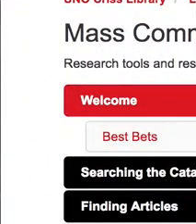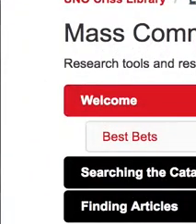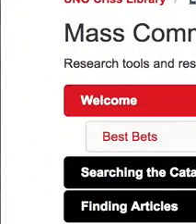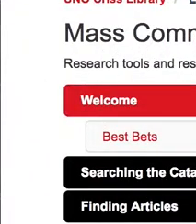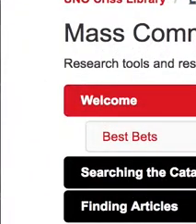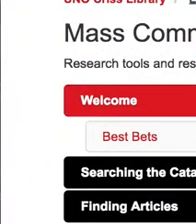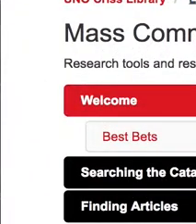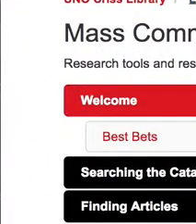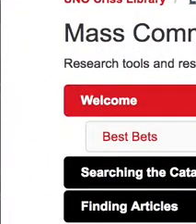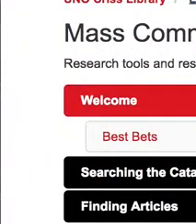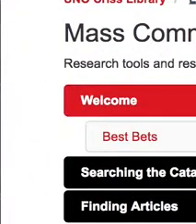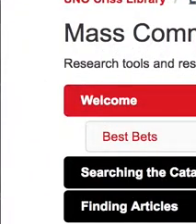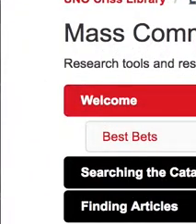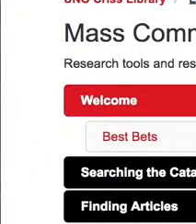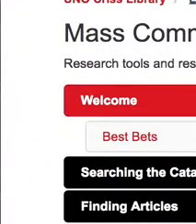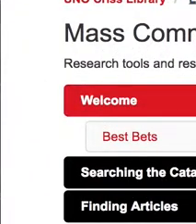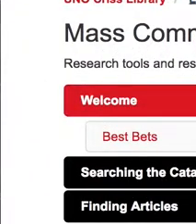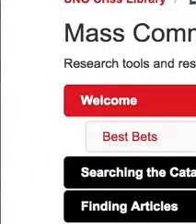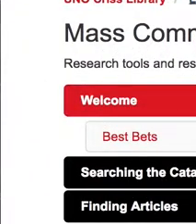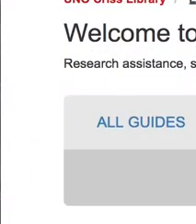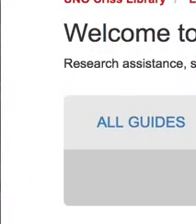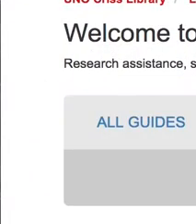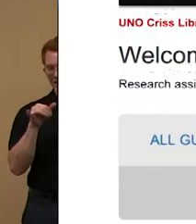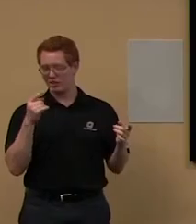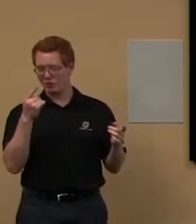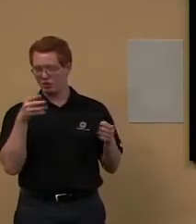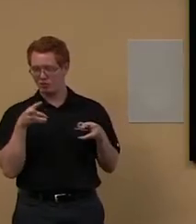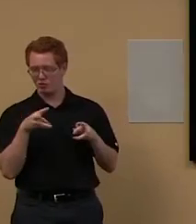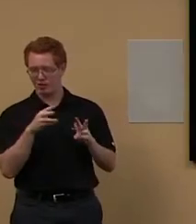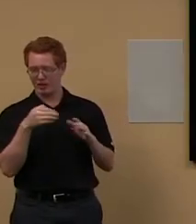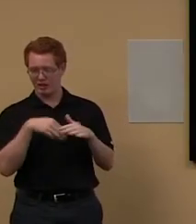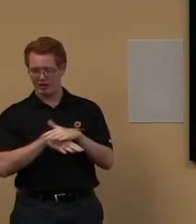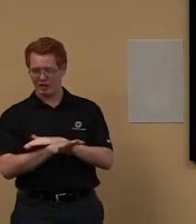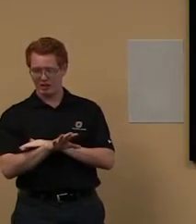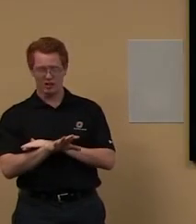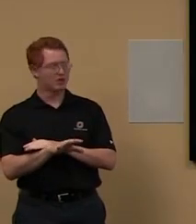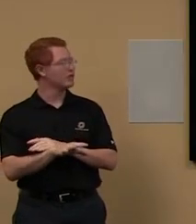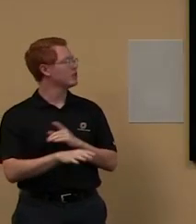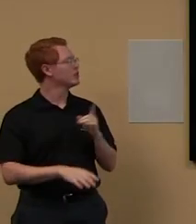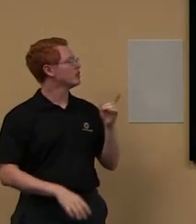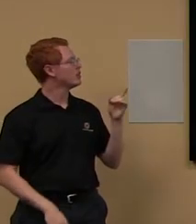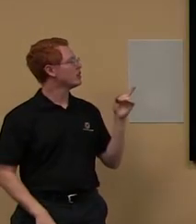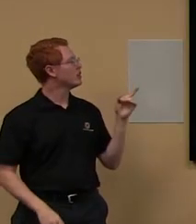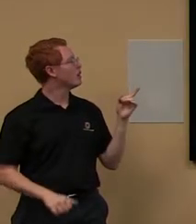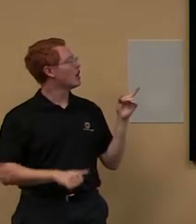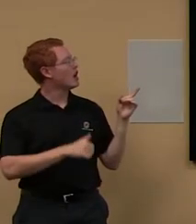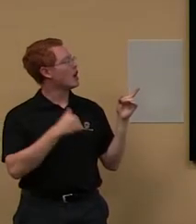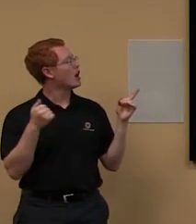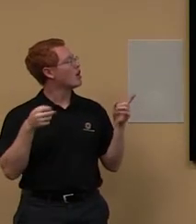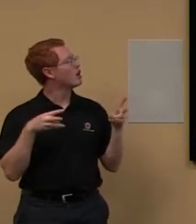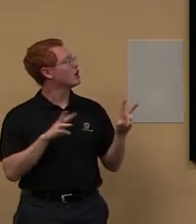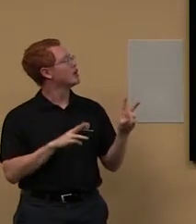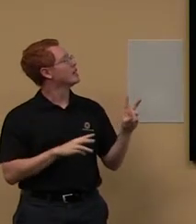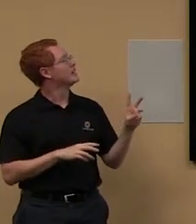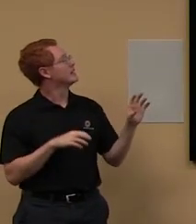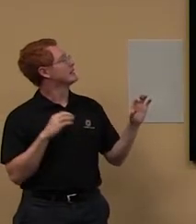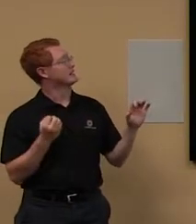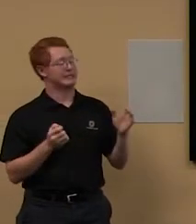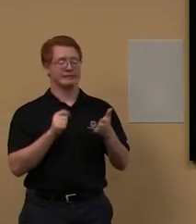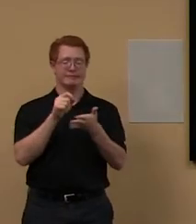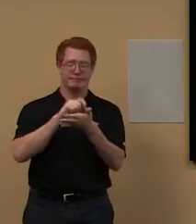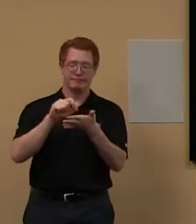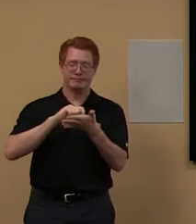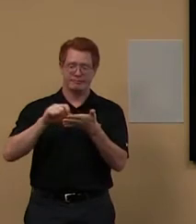So that's one way into these guides. The other way is to just write down our URL to this,